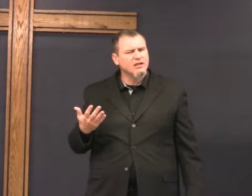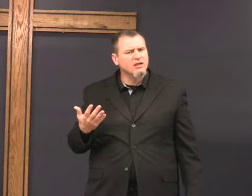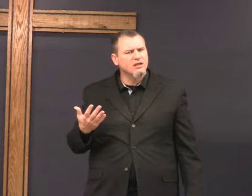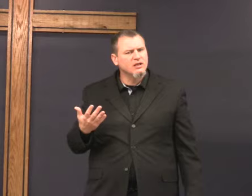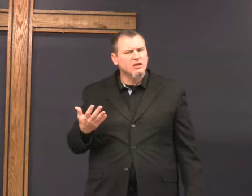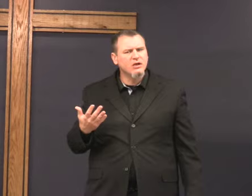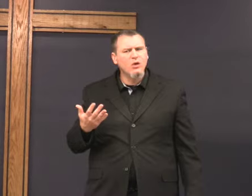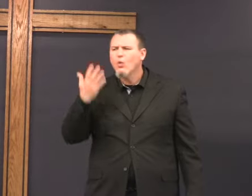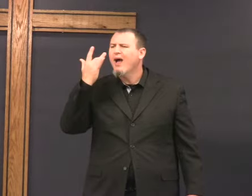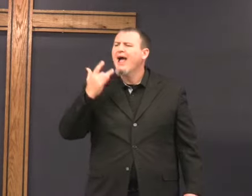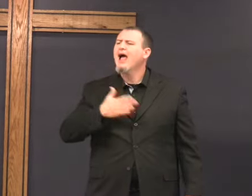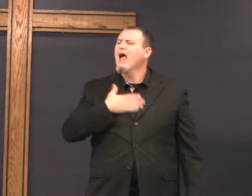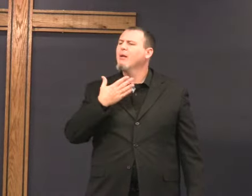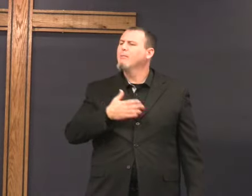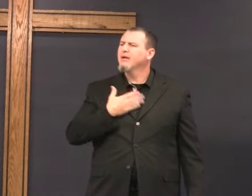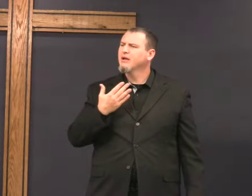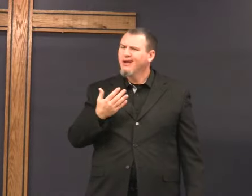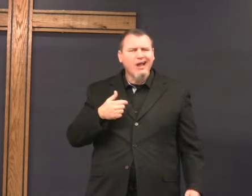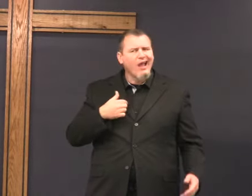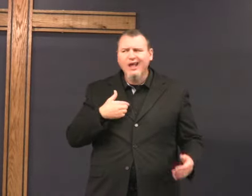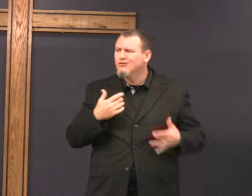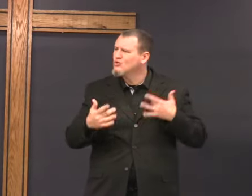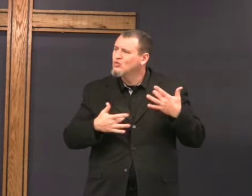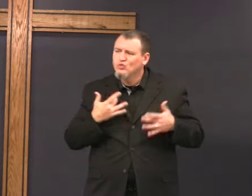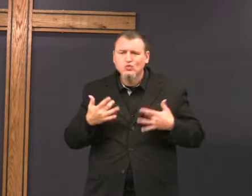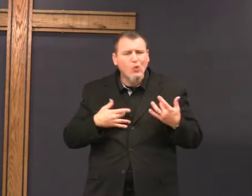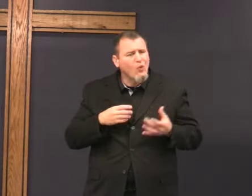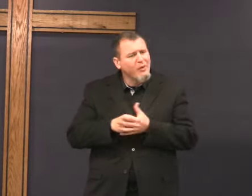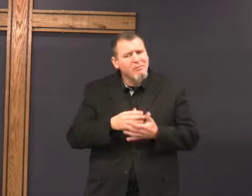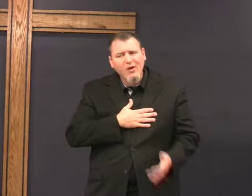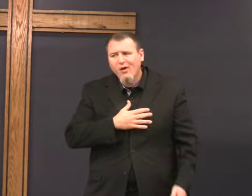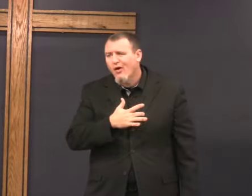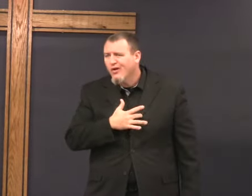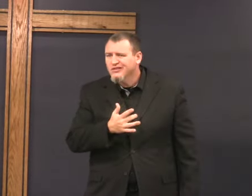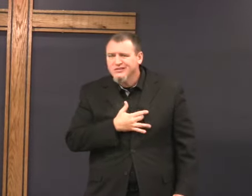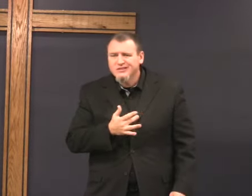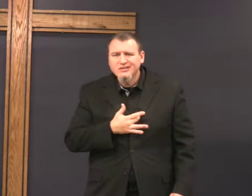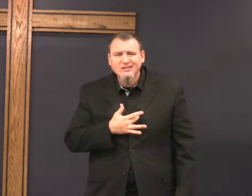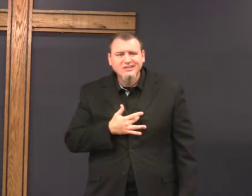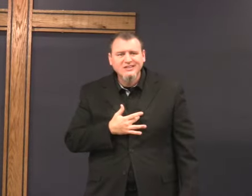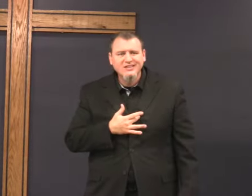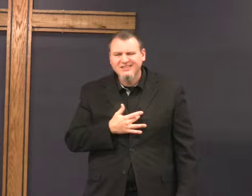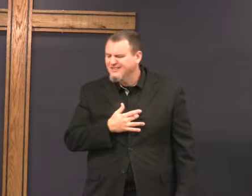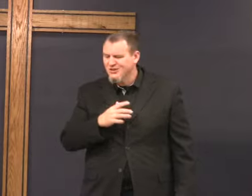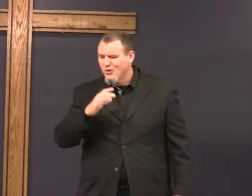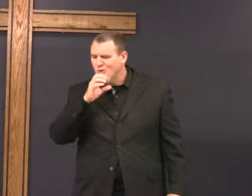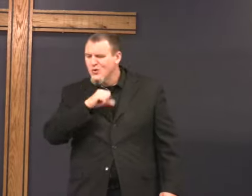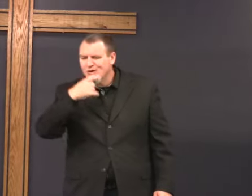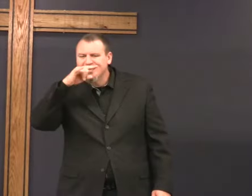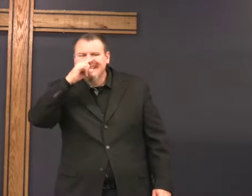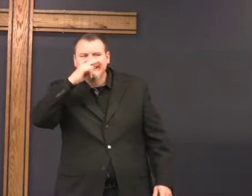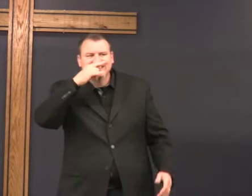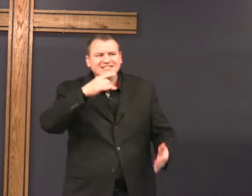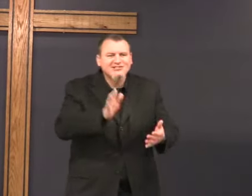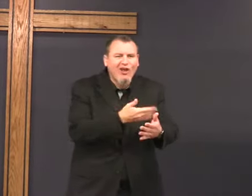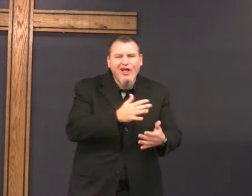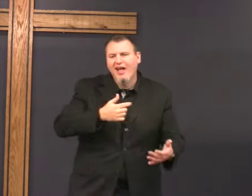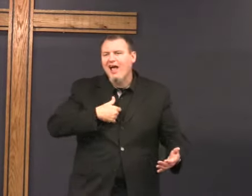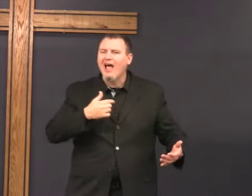you're happy why are you happy I have joy in my heart the old kids